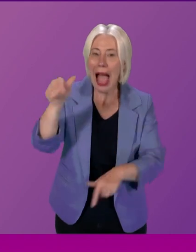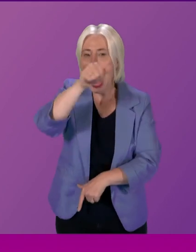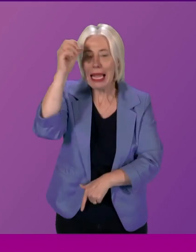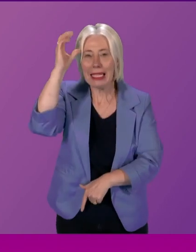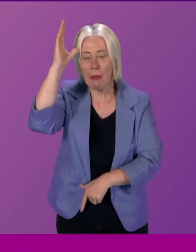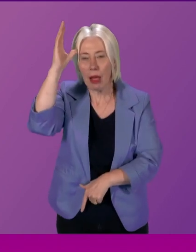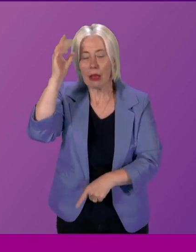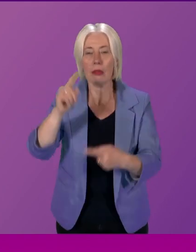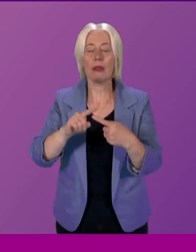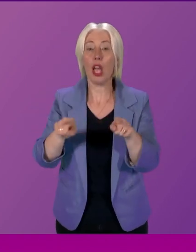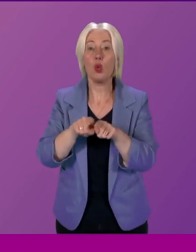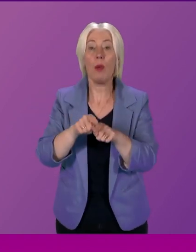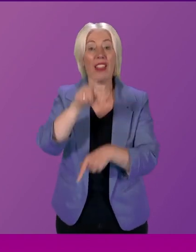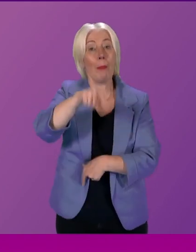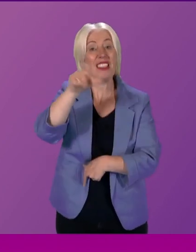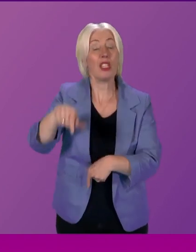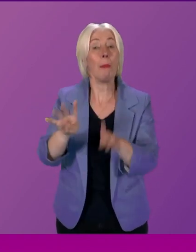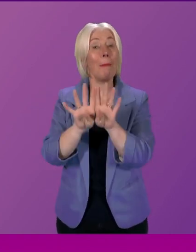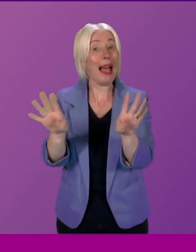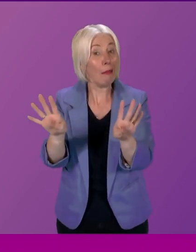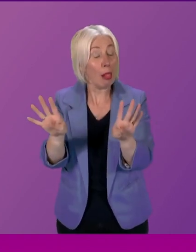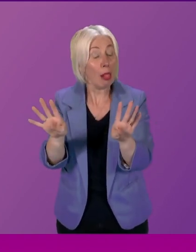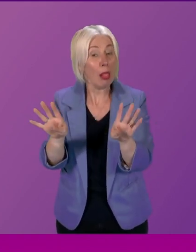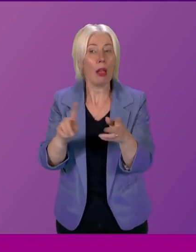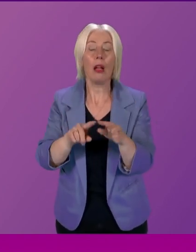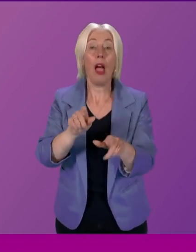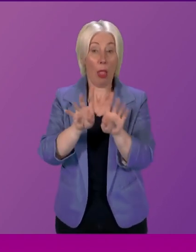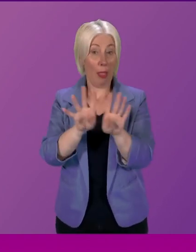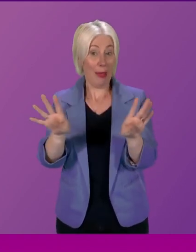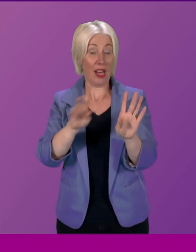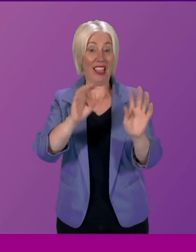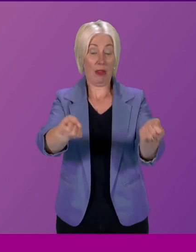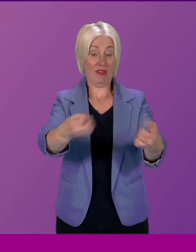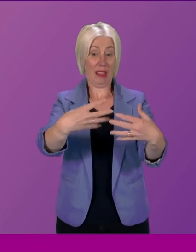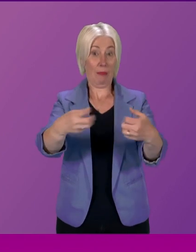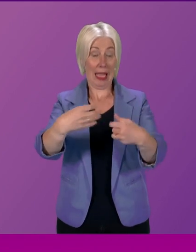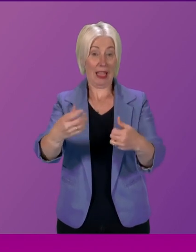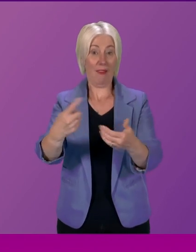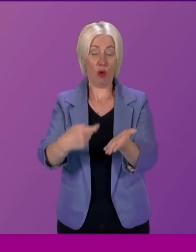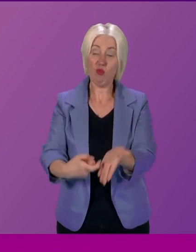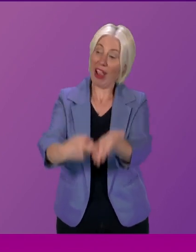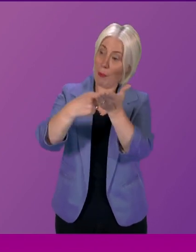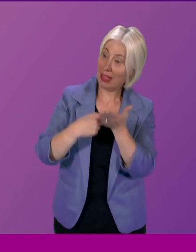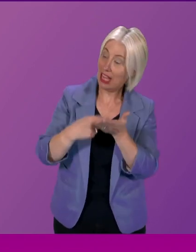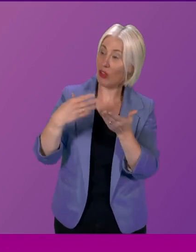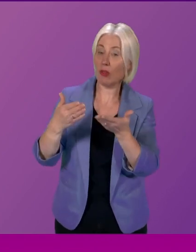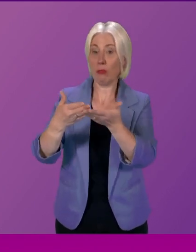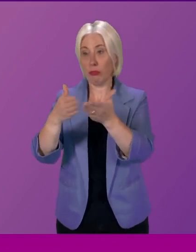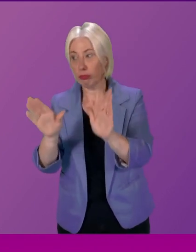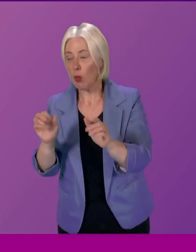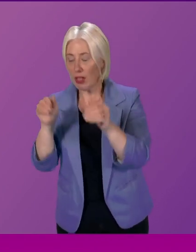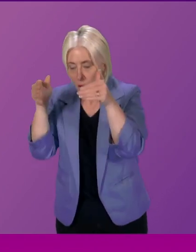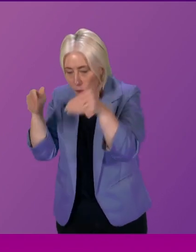panel, I'll say more about here in the Parliament. We got feedback from the citizens' panel recommendations then from the public, from focus groups,